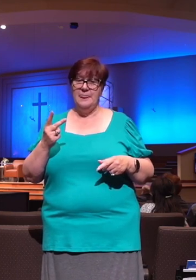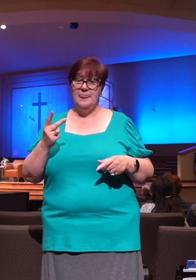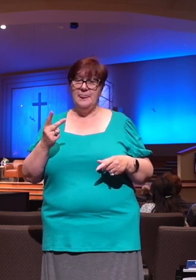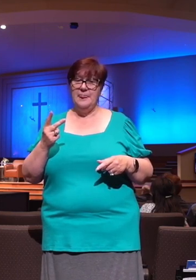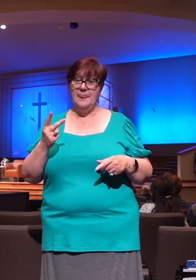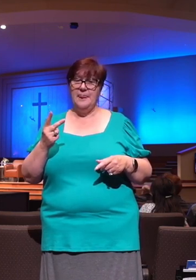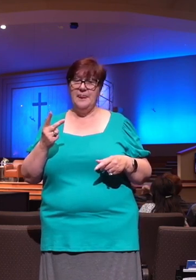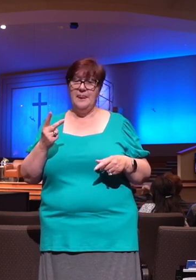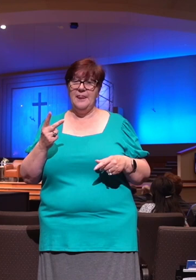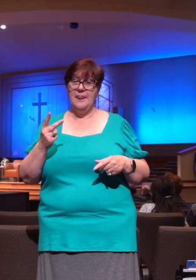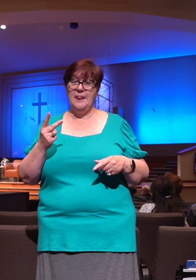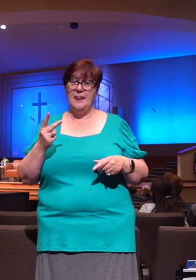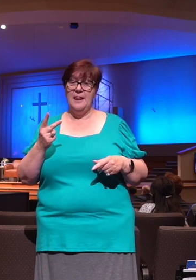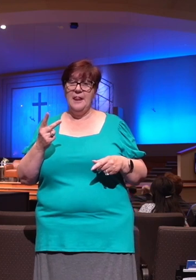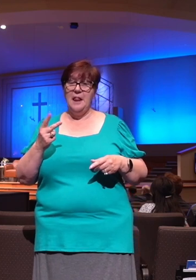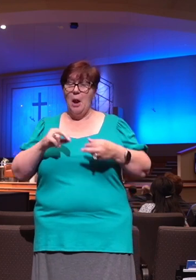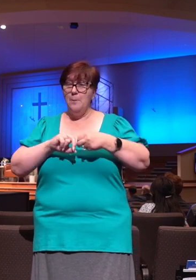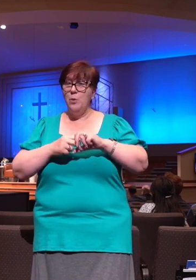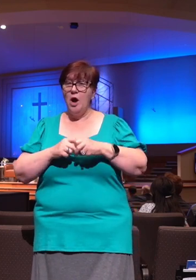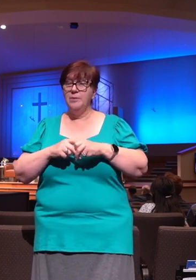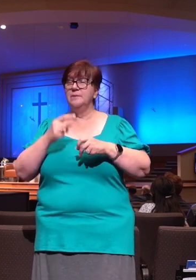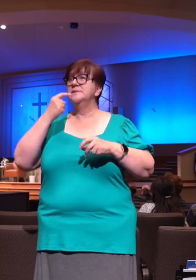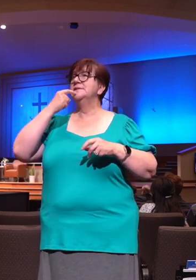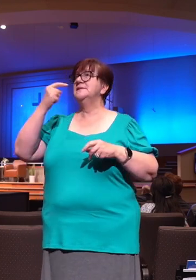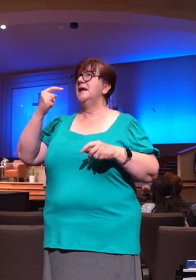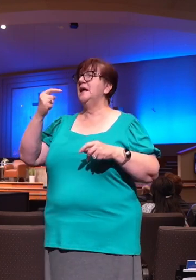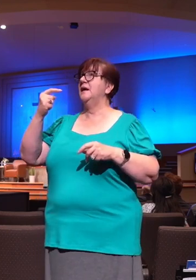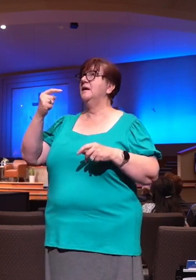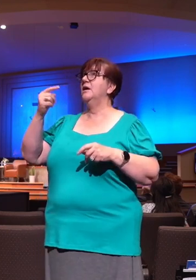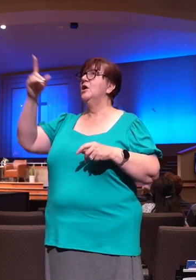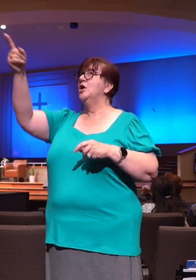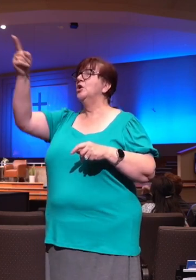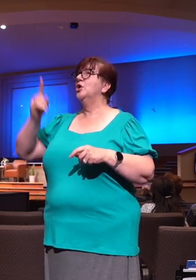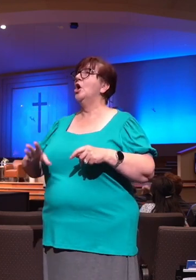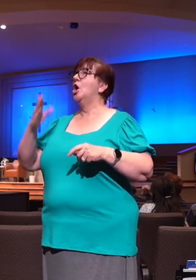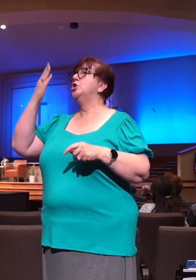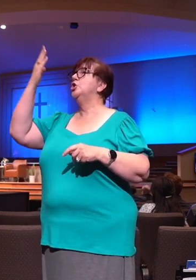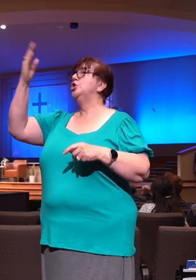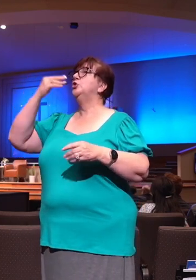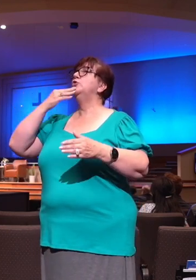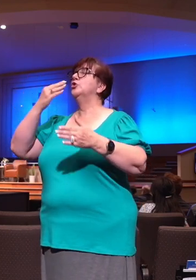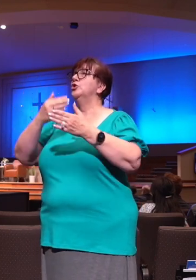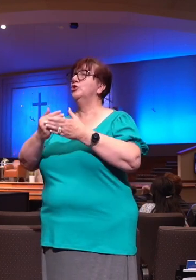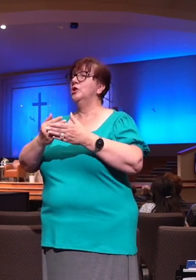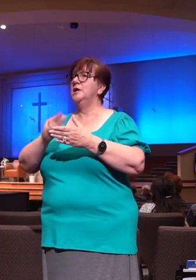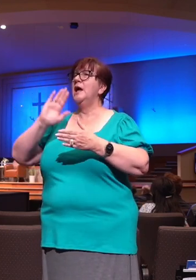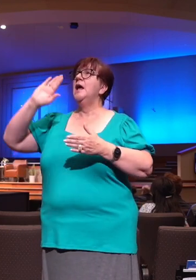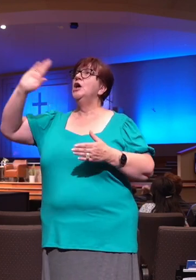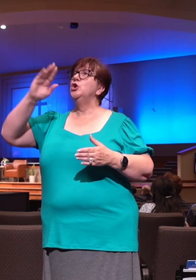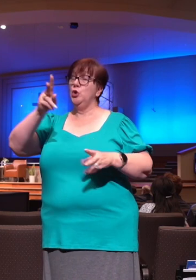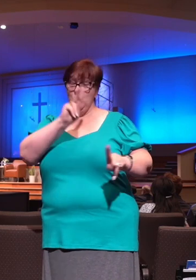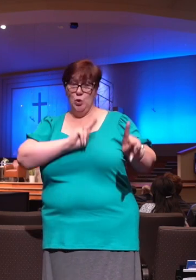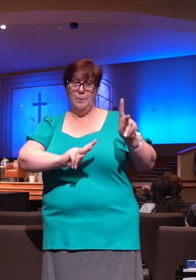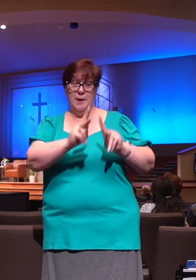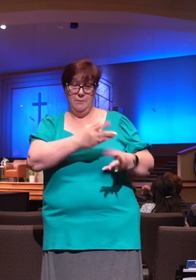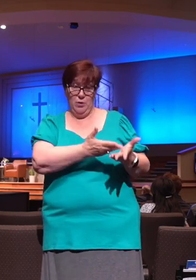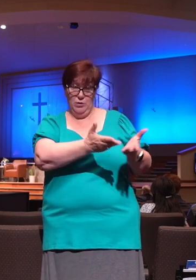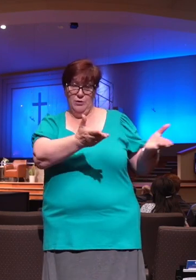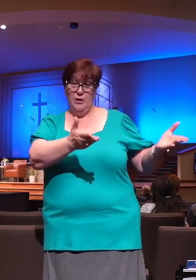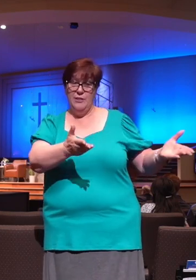are good and your people are good. Why? Because God's people are a gift from God and when we, when we enjoy the fellowship and the presence